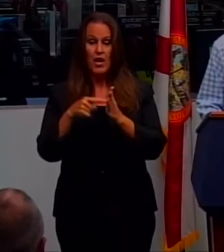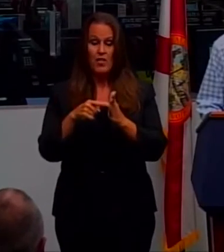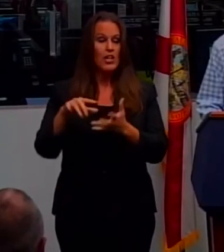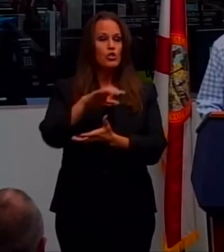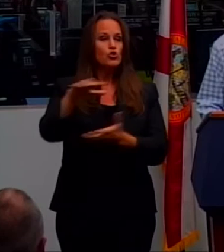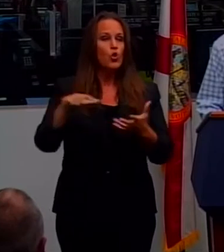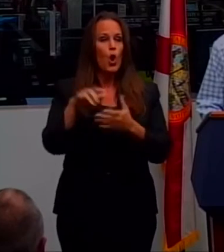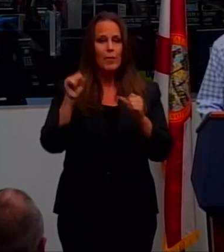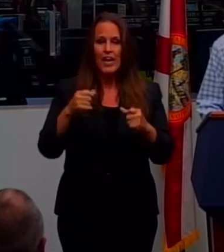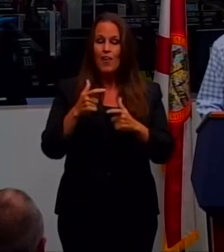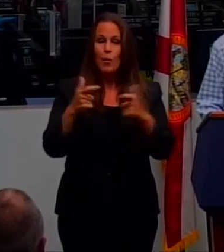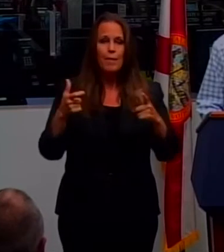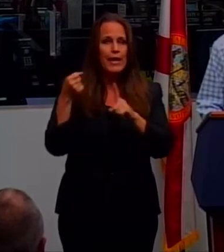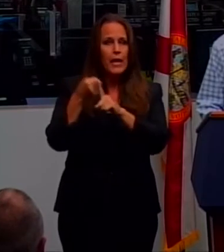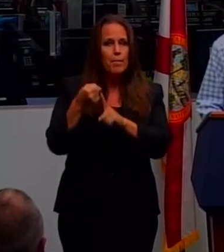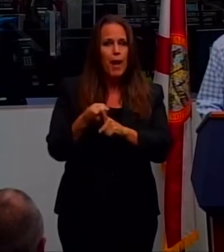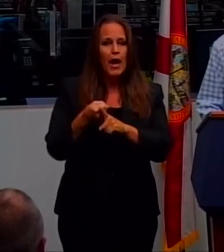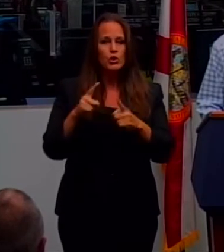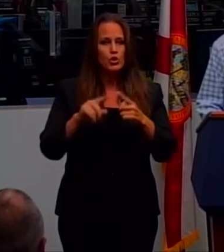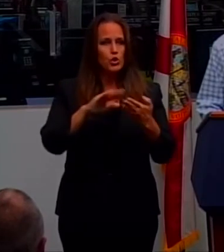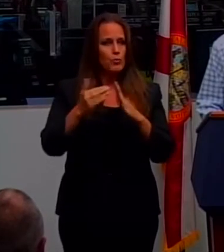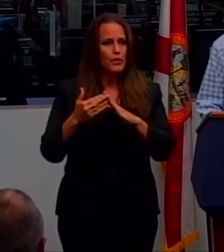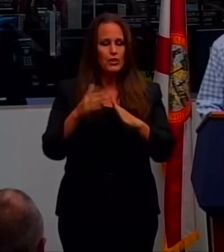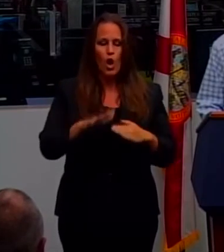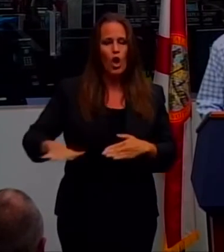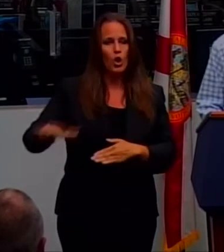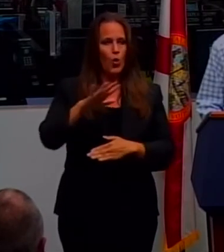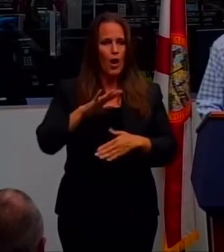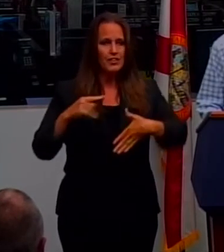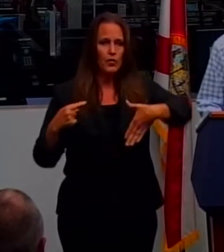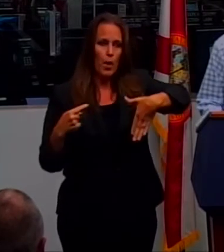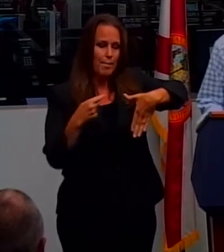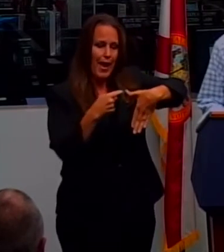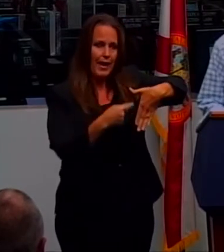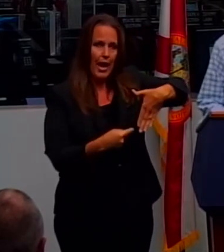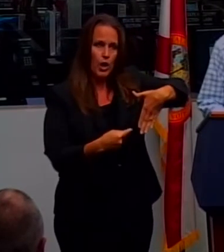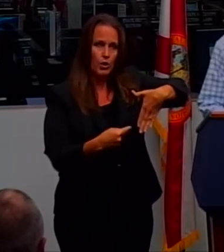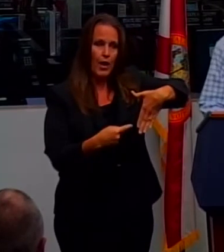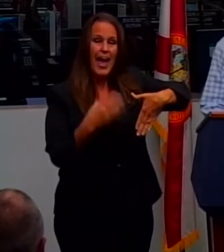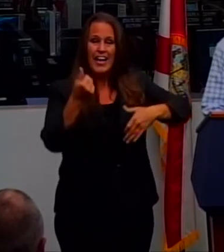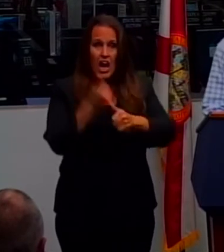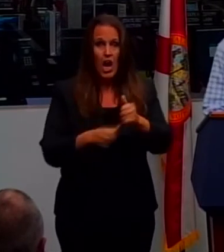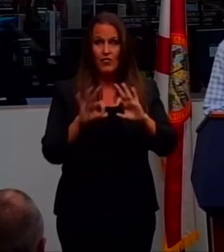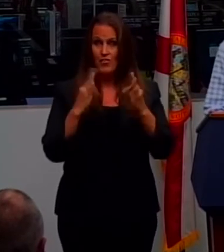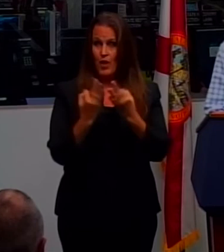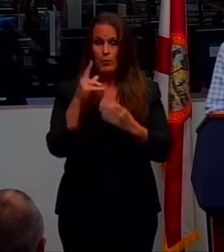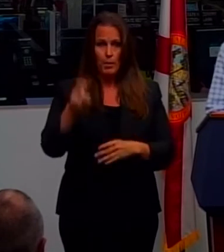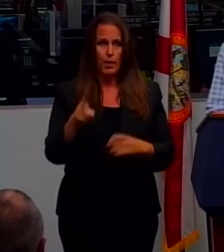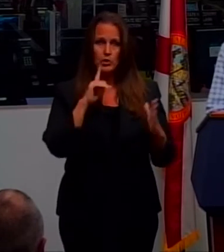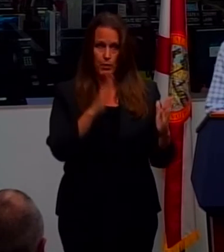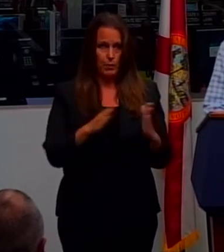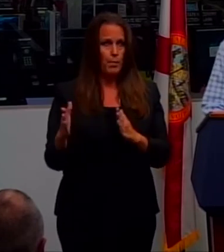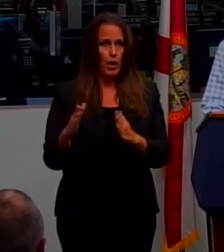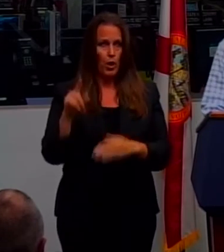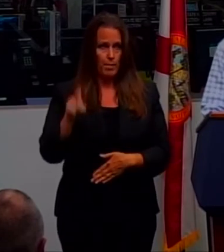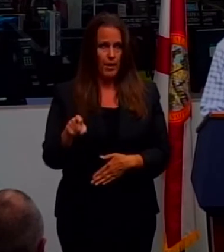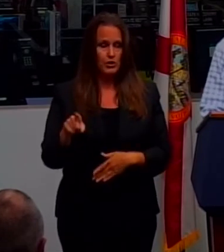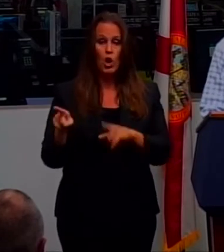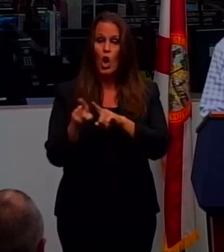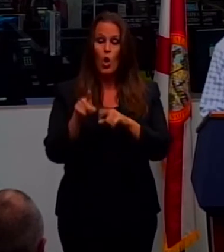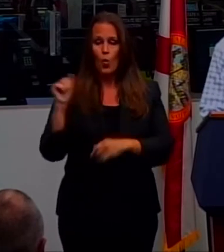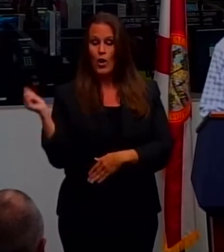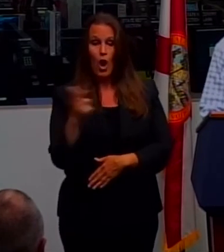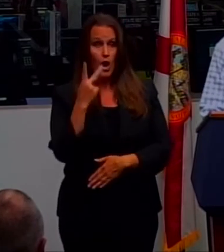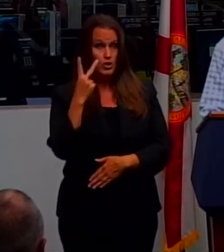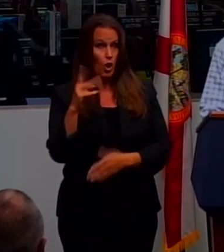devastating impacts to communities across the Panhandle and Big Bend, and every family must be prepared. We all saw the